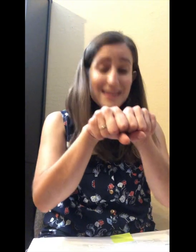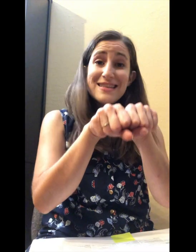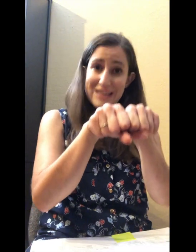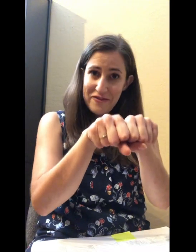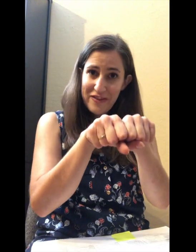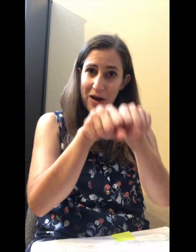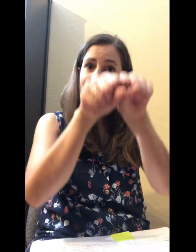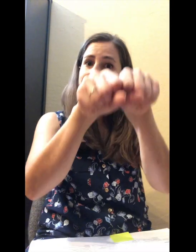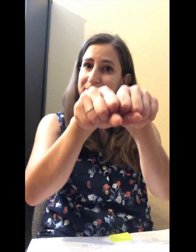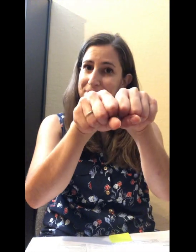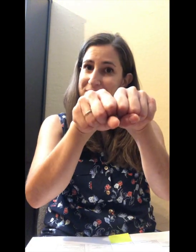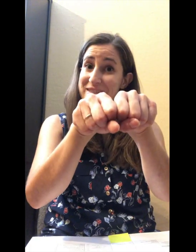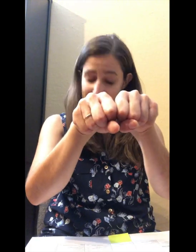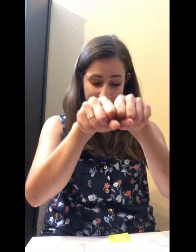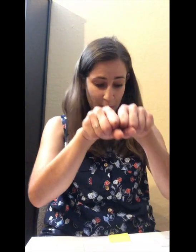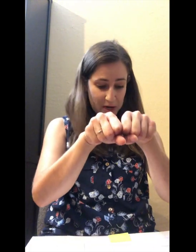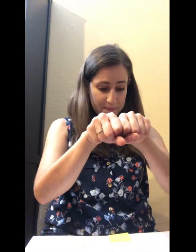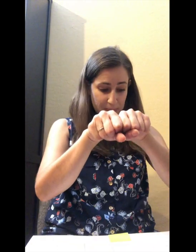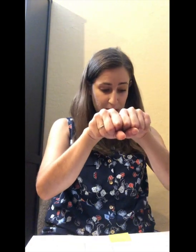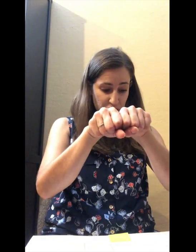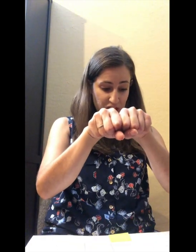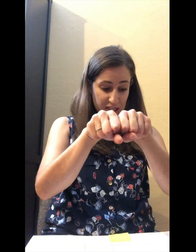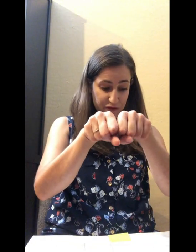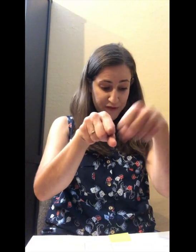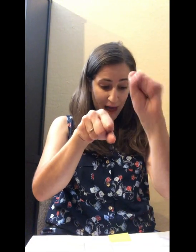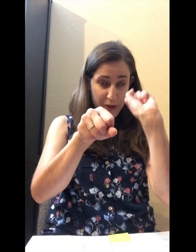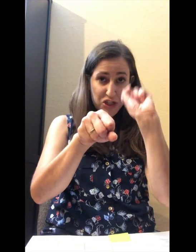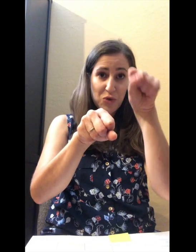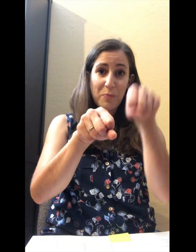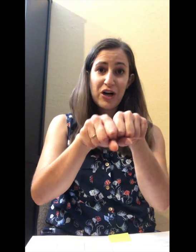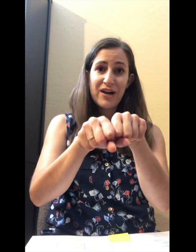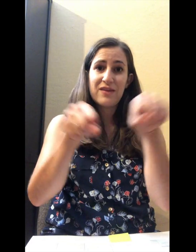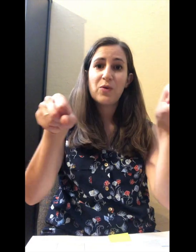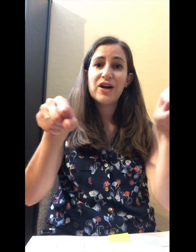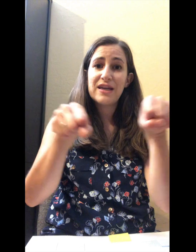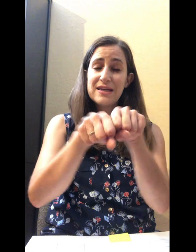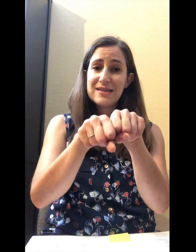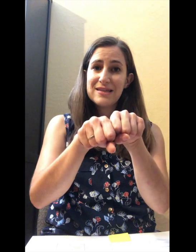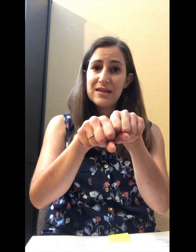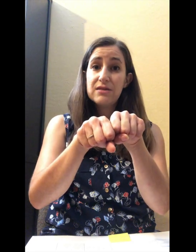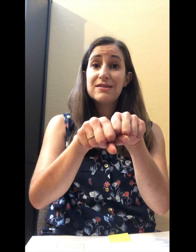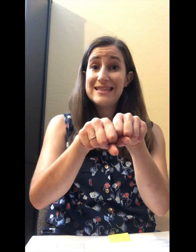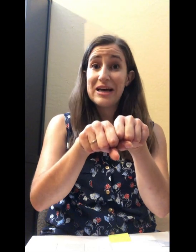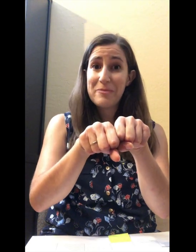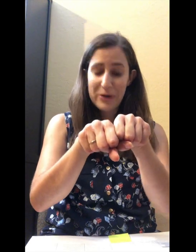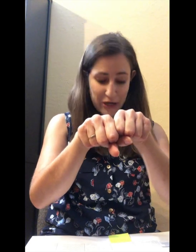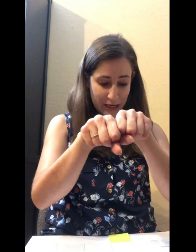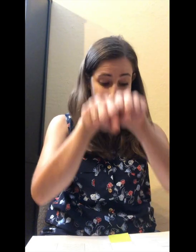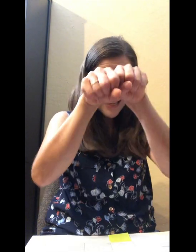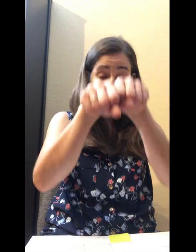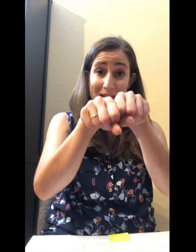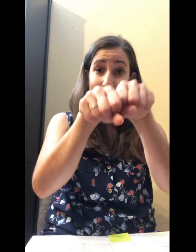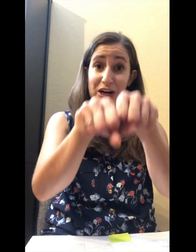Sunflower. Sunflower. Change flower to burn and the word is sunburn. Say sunburn.